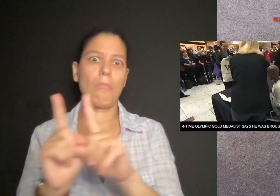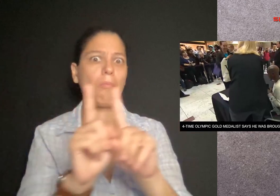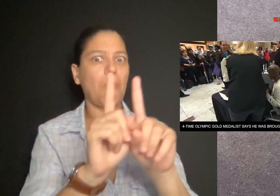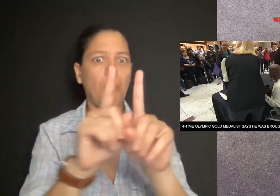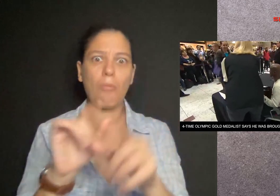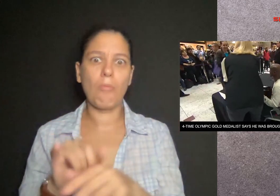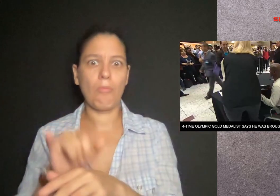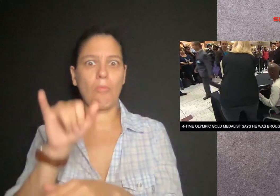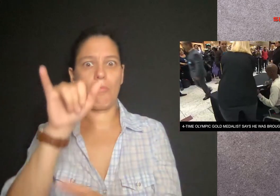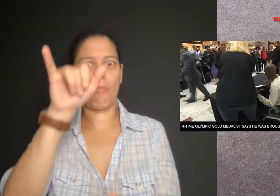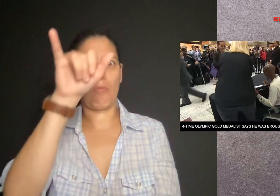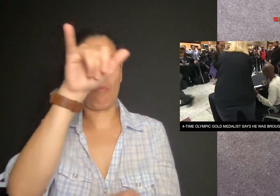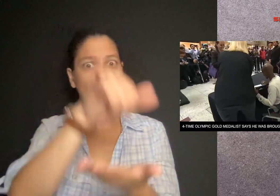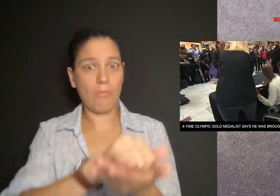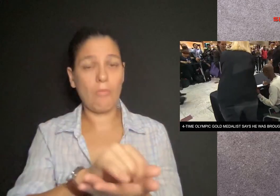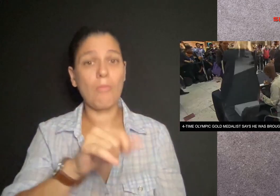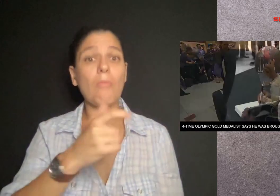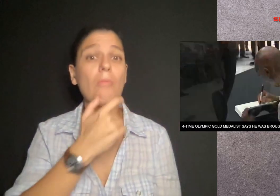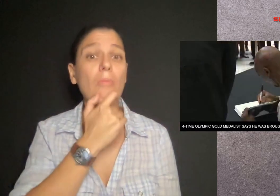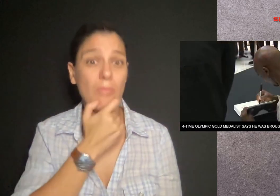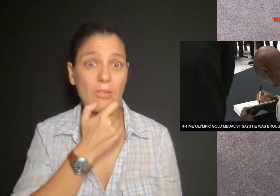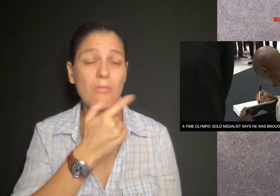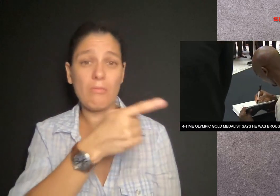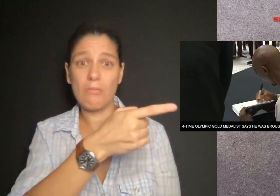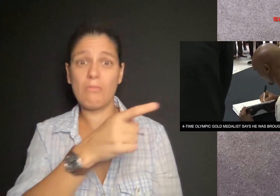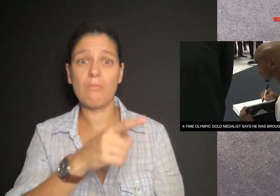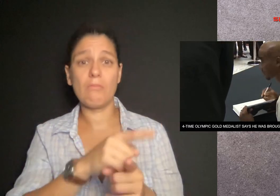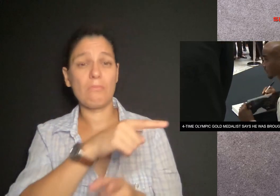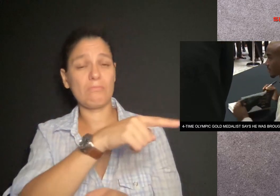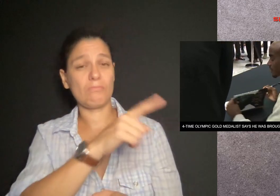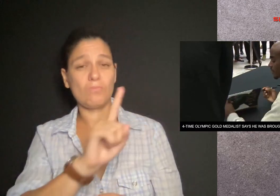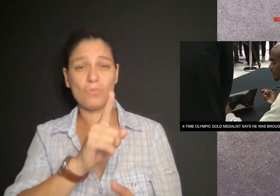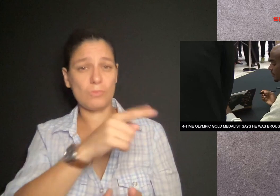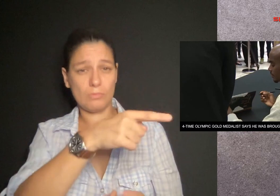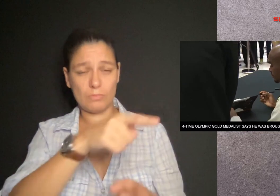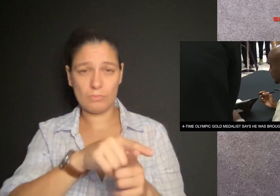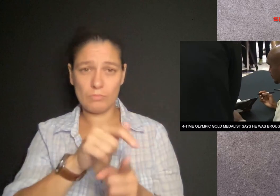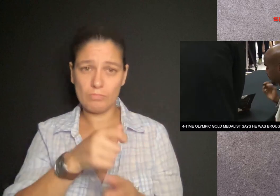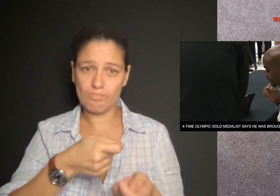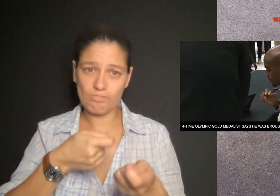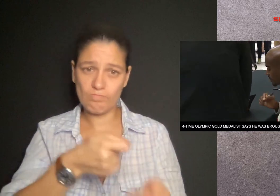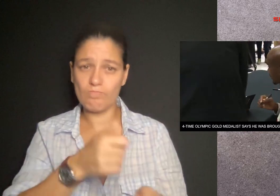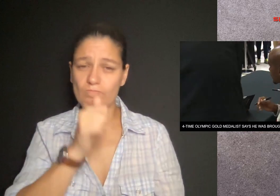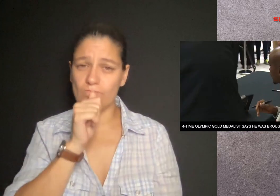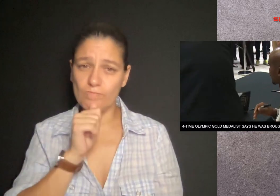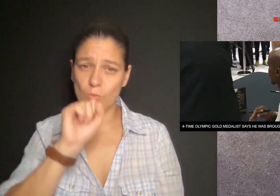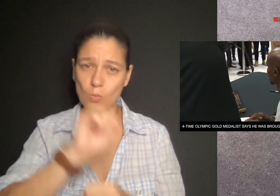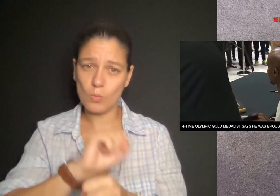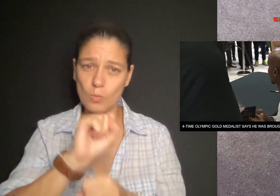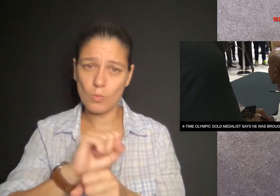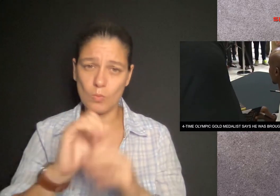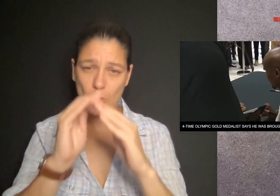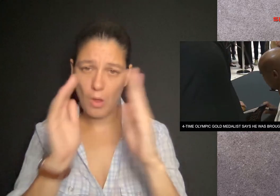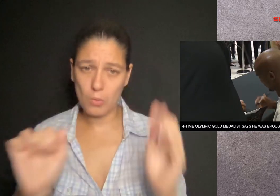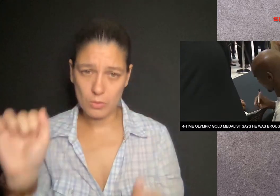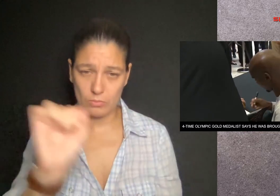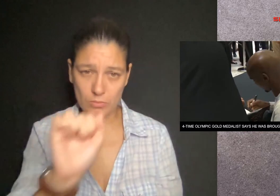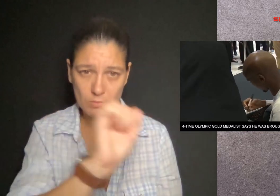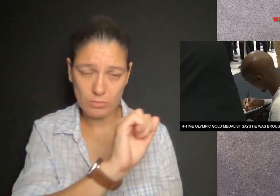Then a woman he did not know flew him to the UK where he was forced to do housework and